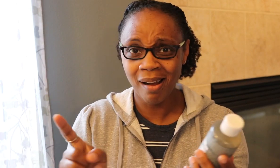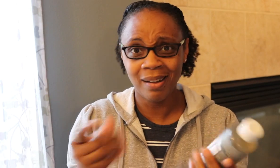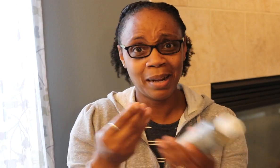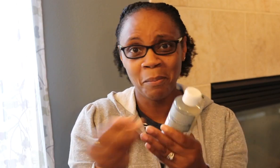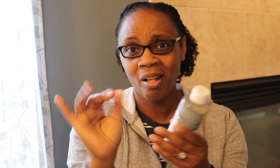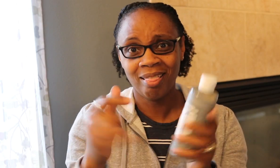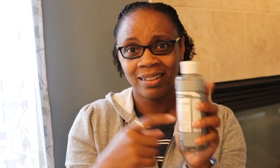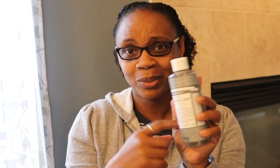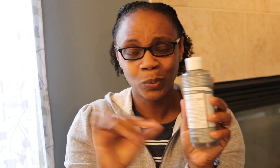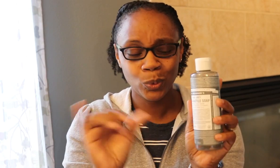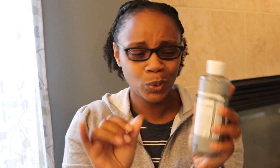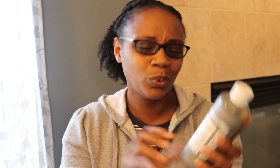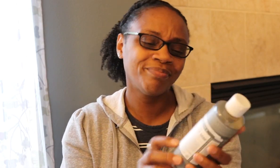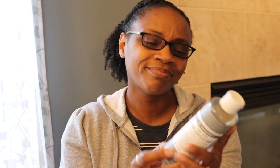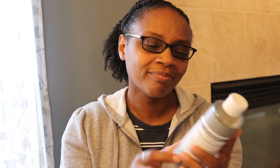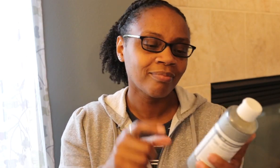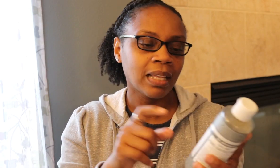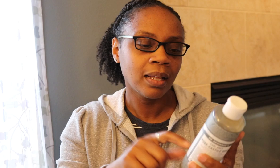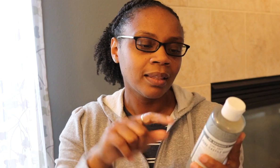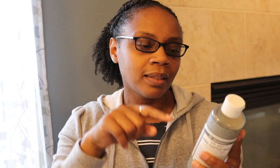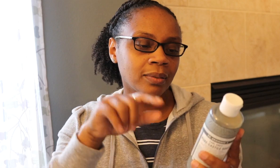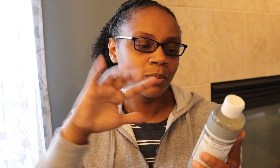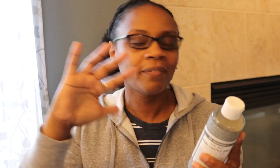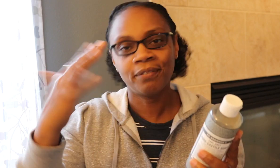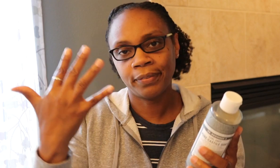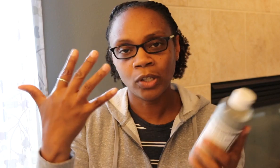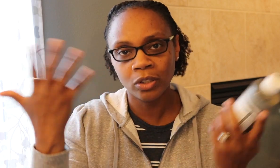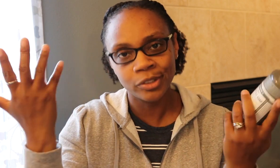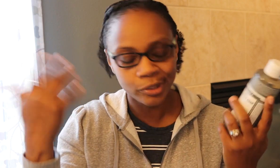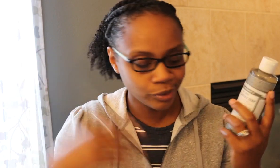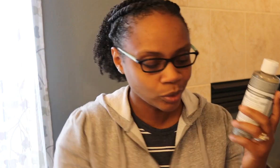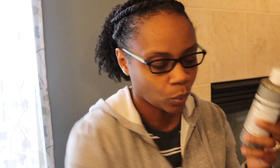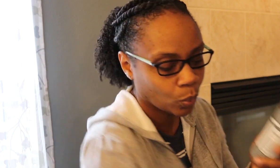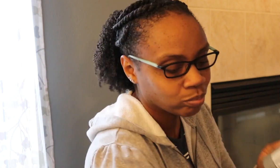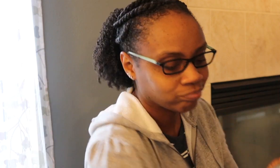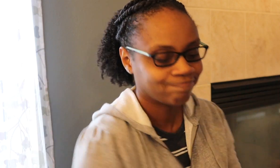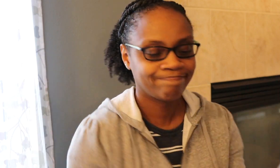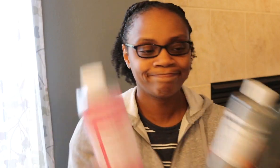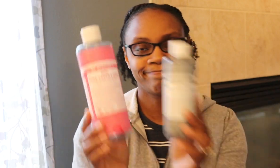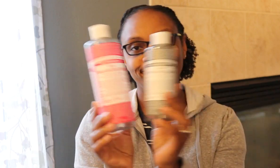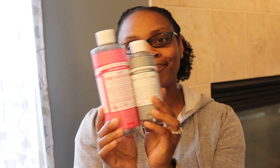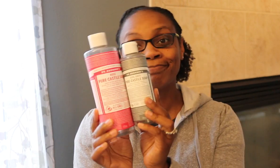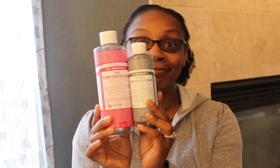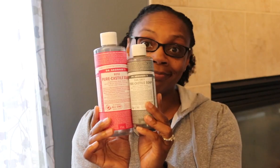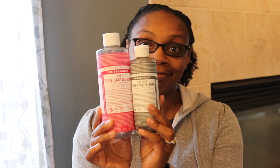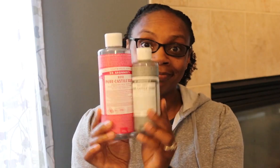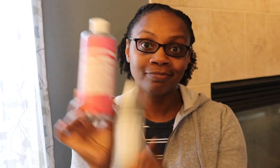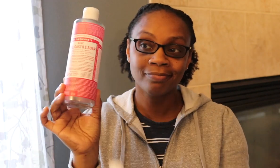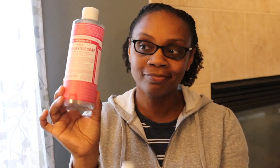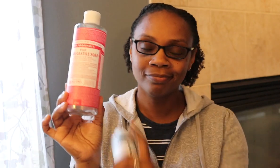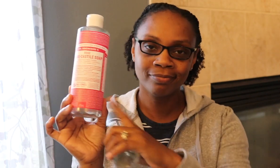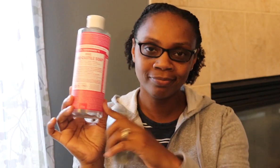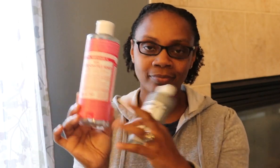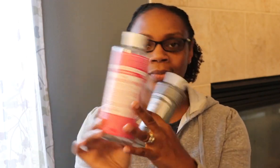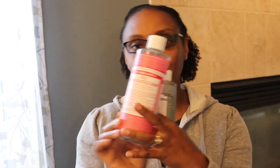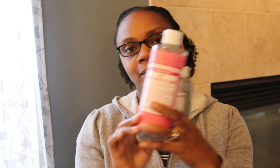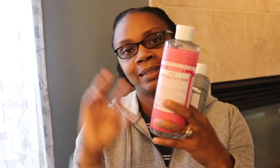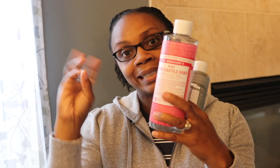but I did pick this one up also. Even though it's smaller, it's $5 for the little bottle and yeah,